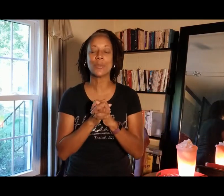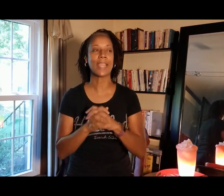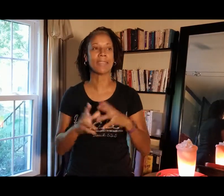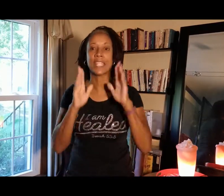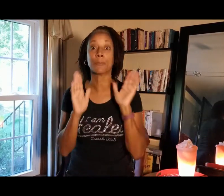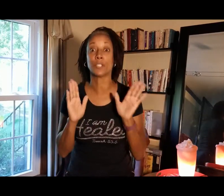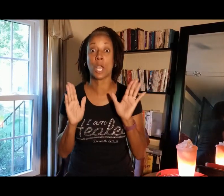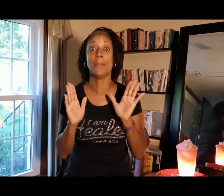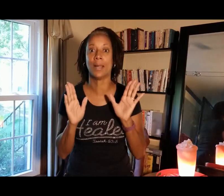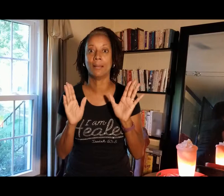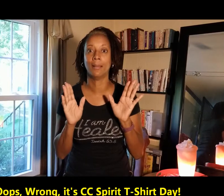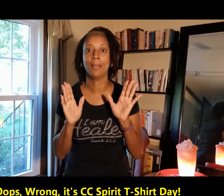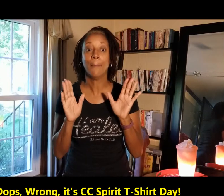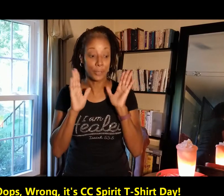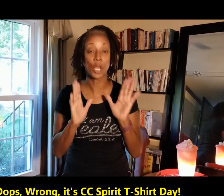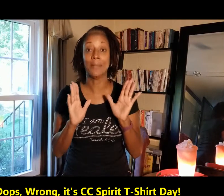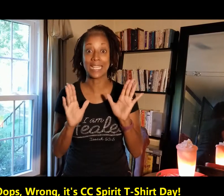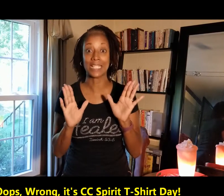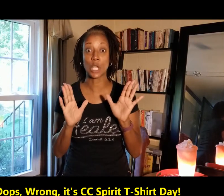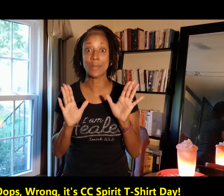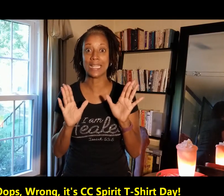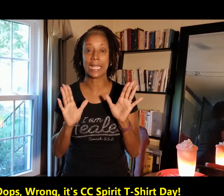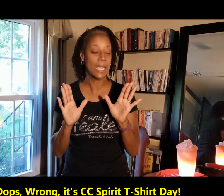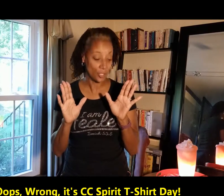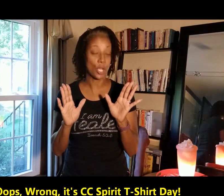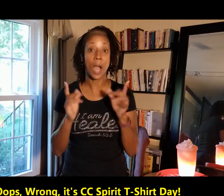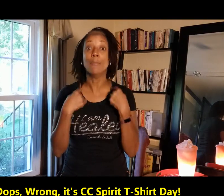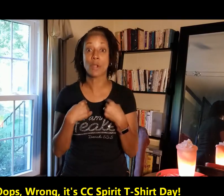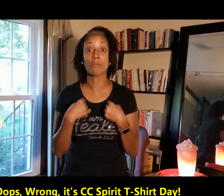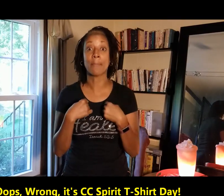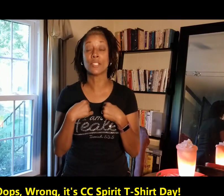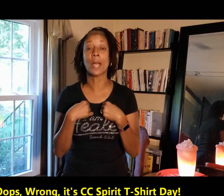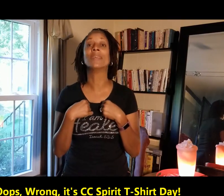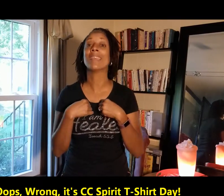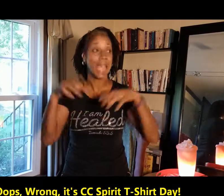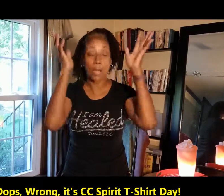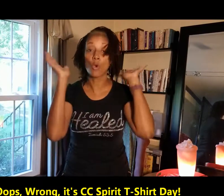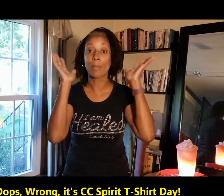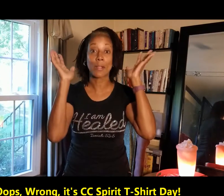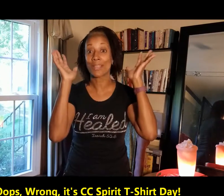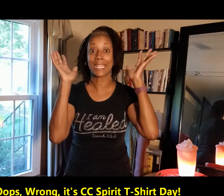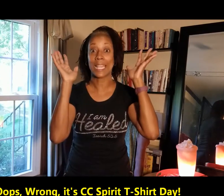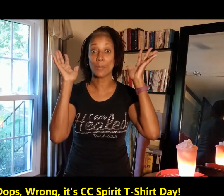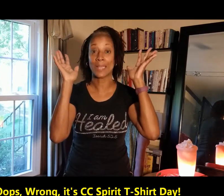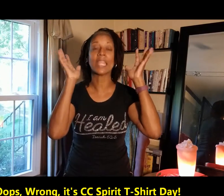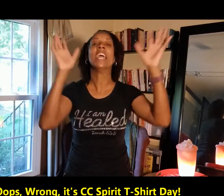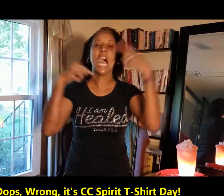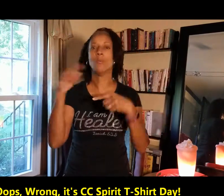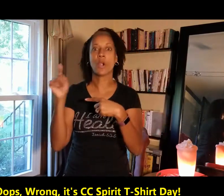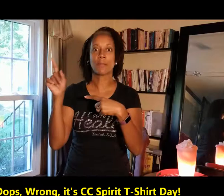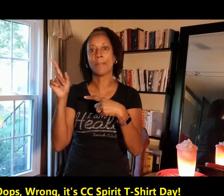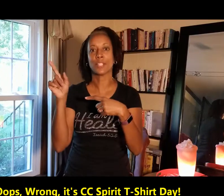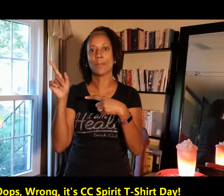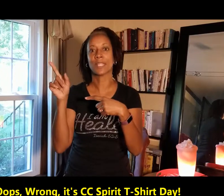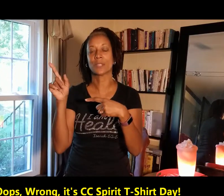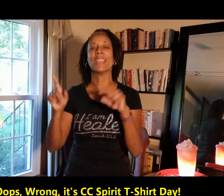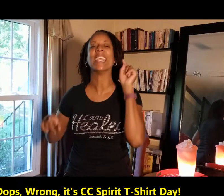week. I think it's pajama, pajama days on Monday. So I'm wearing my pajamas. I wore my crazy hair Monday. I'm wearing my pajamas this Monday.